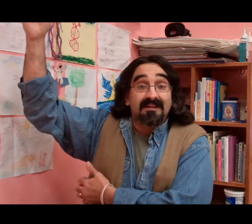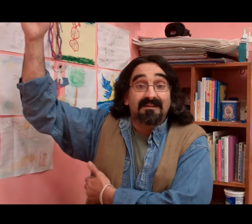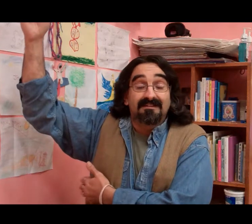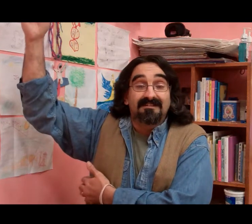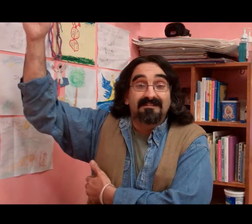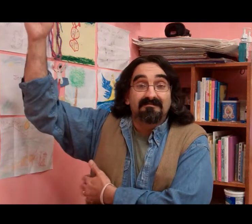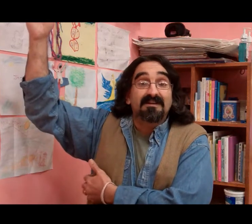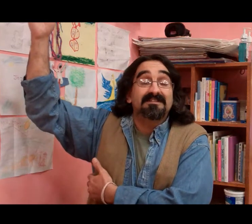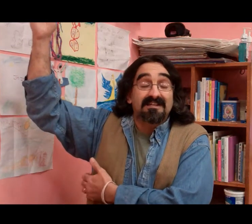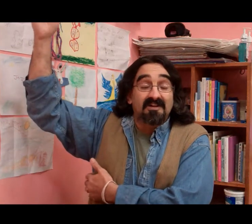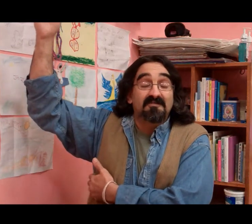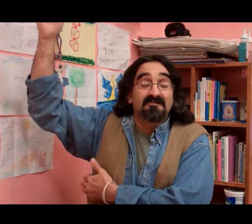myself.